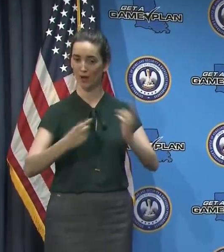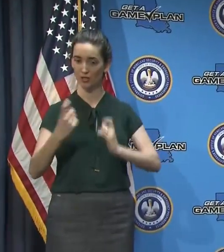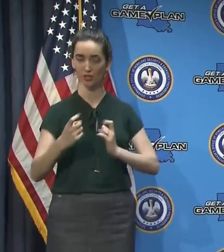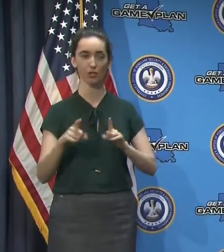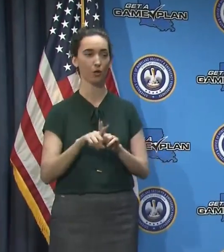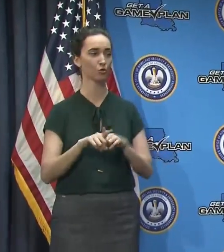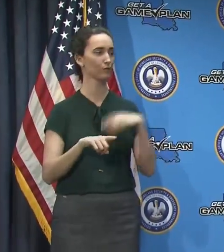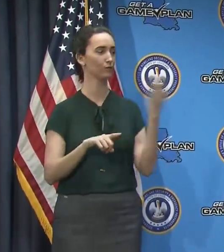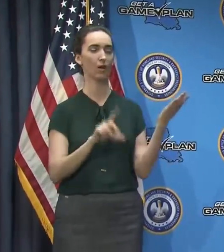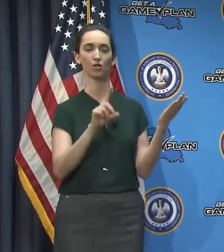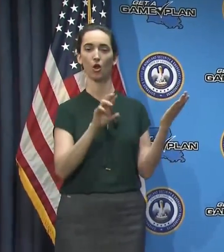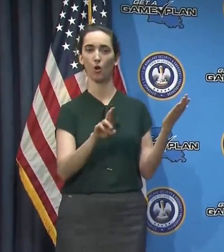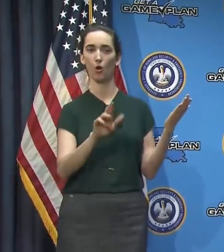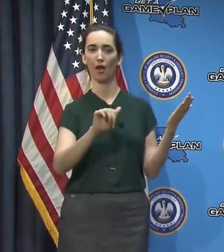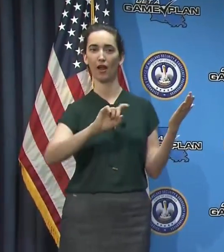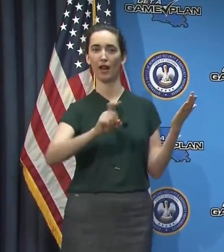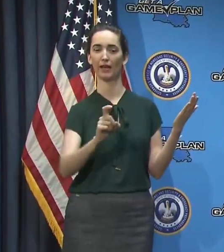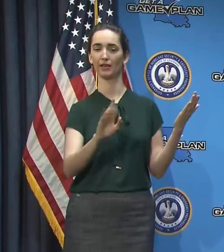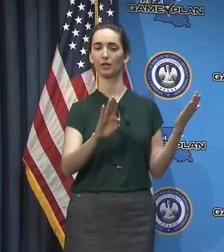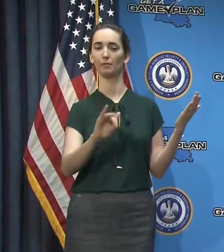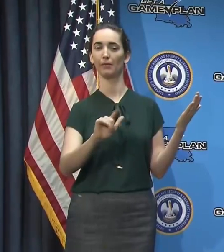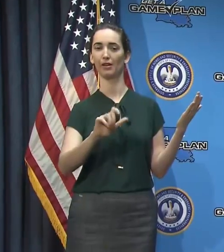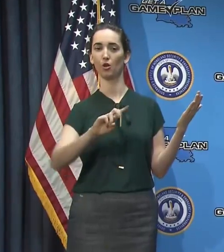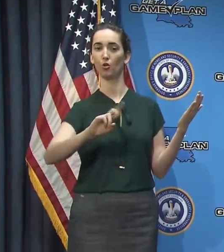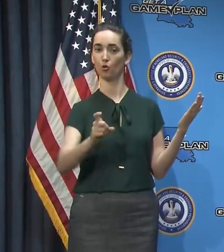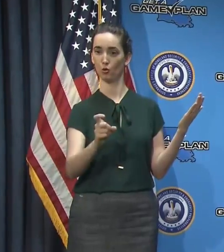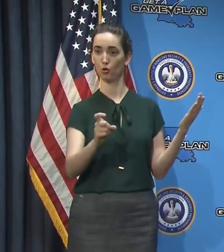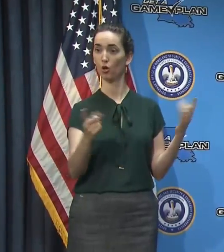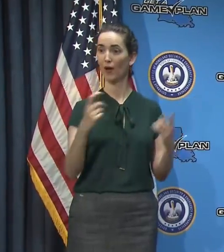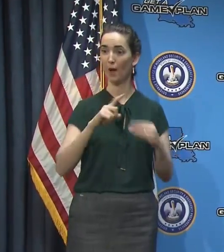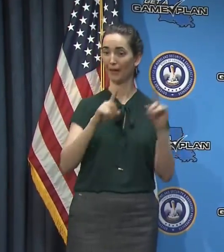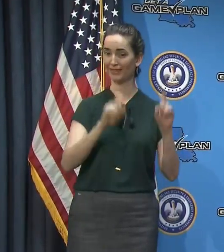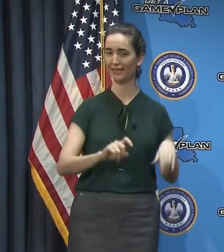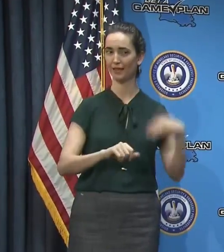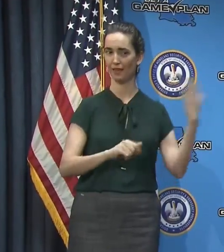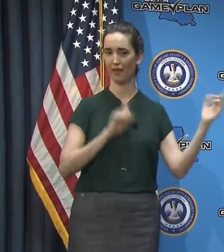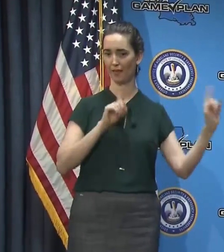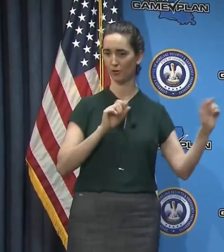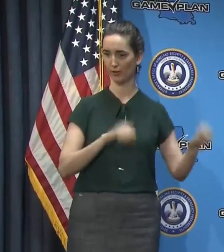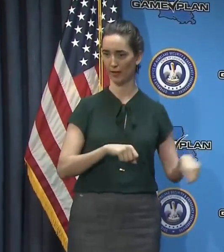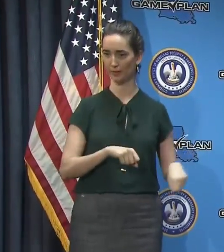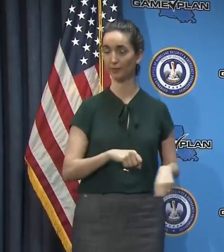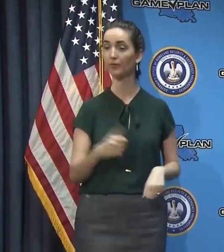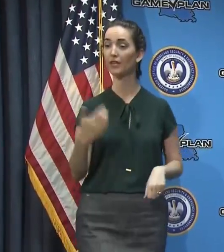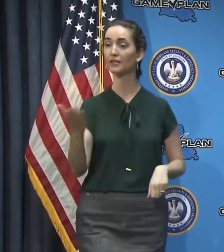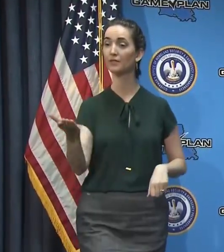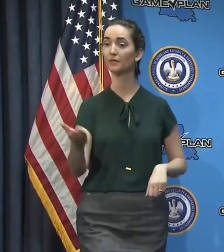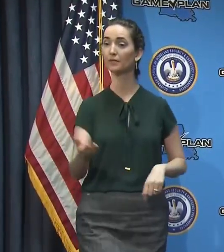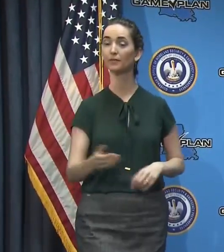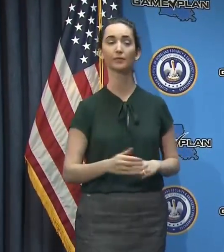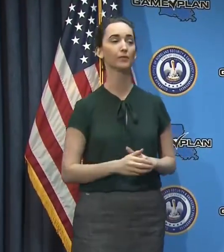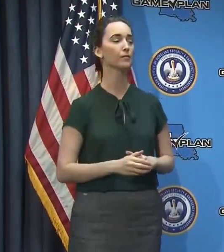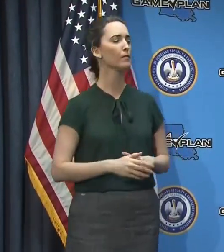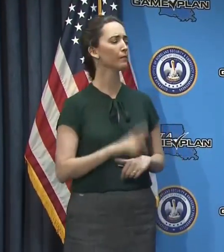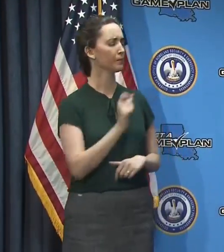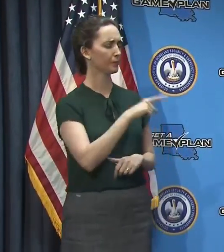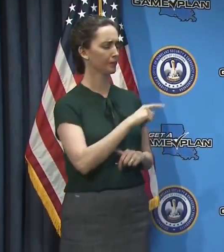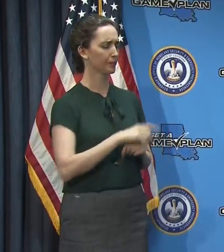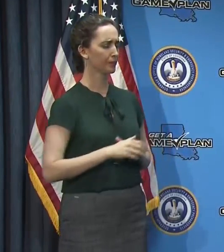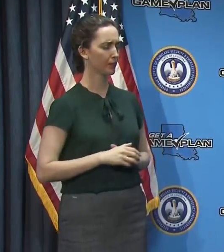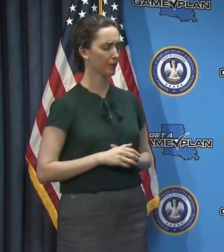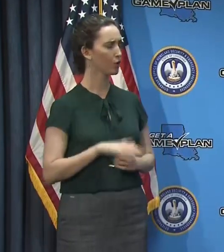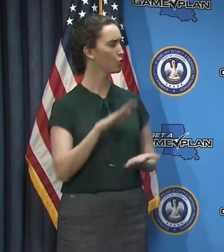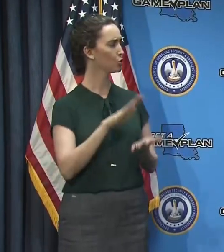Alex Bew here for questions related to testing. Yes, ma'am. Um, governor, the school superintendents and